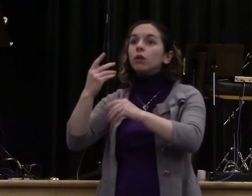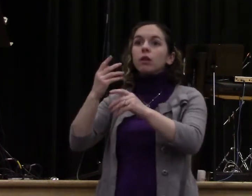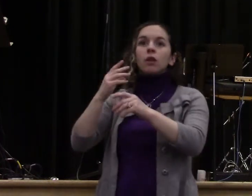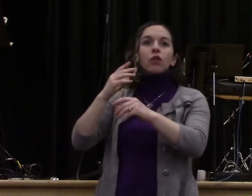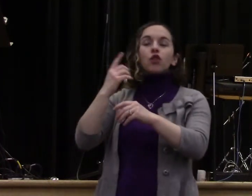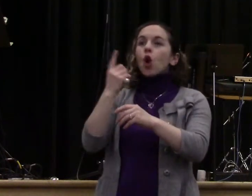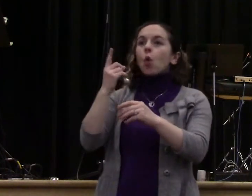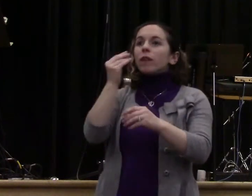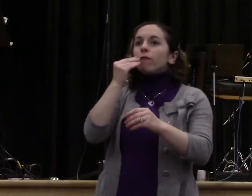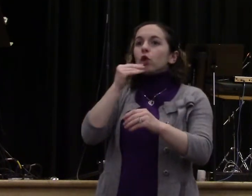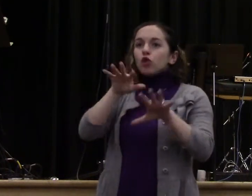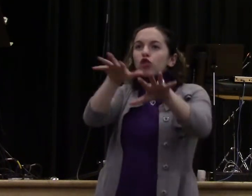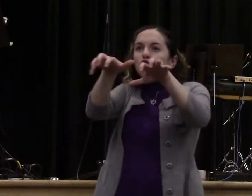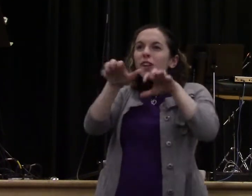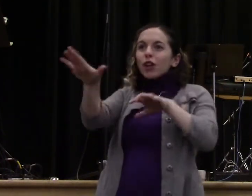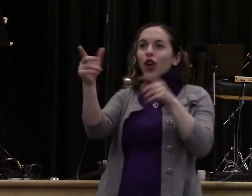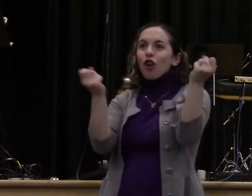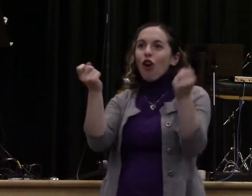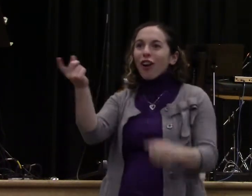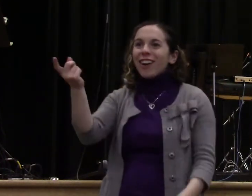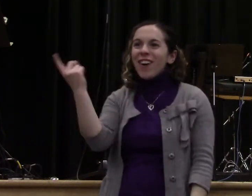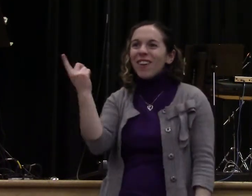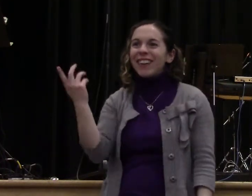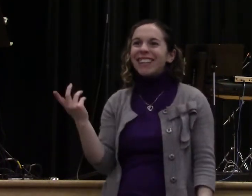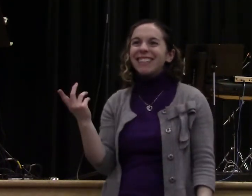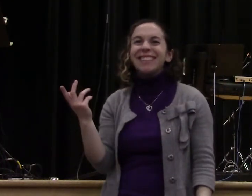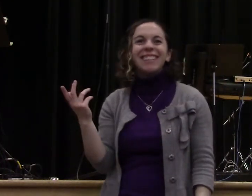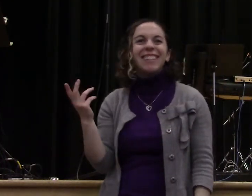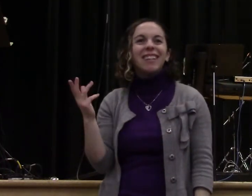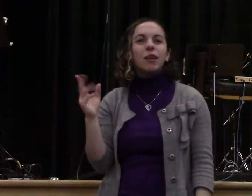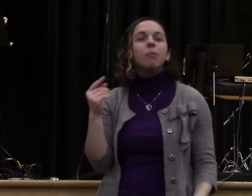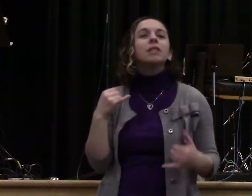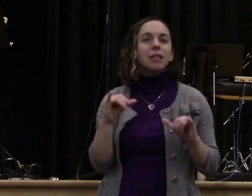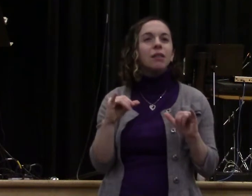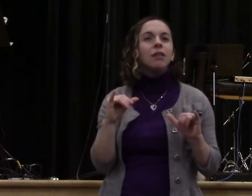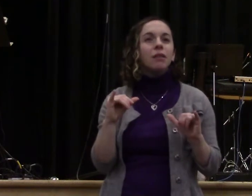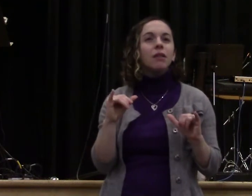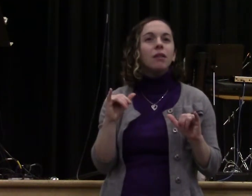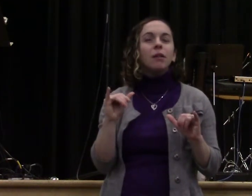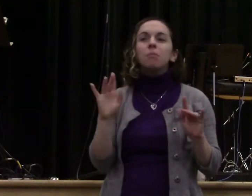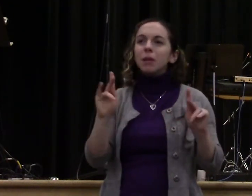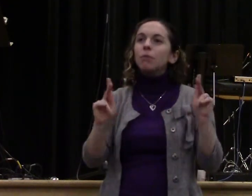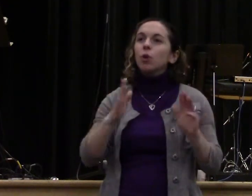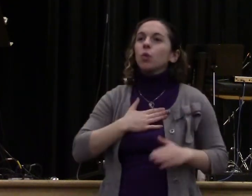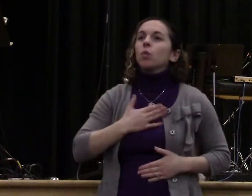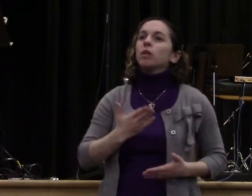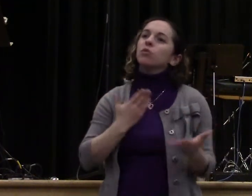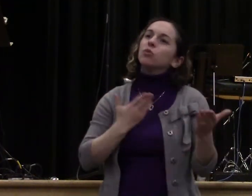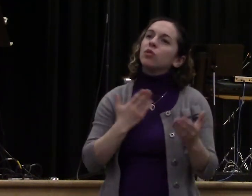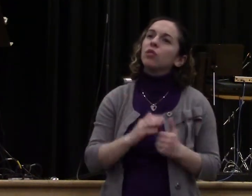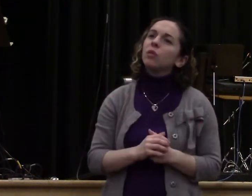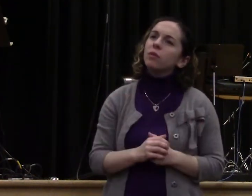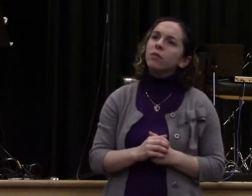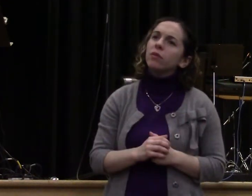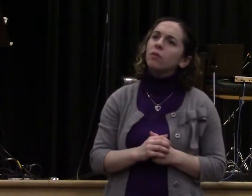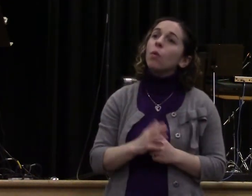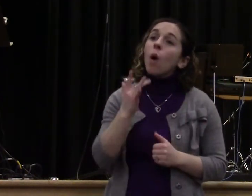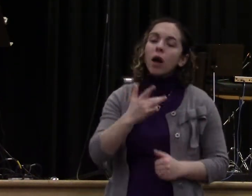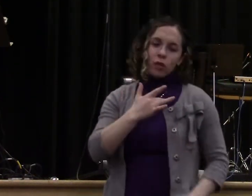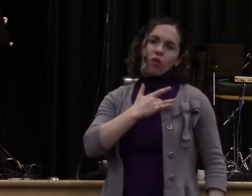is messy. You know, all the people that reached down and prayed with my wife and I through our times of pain and